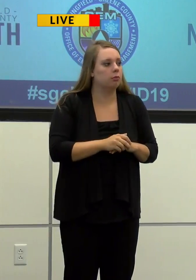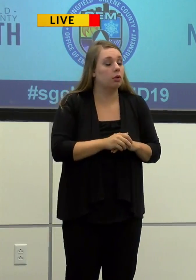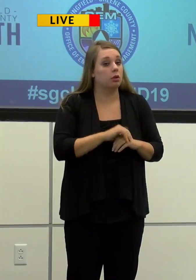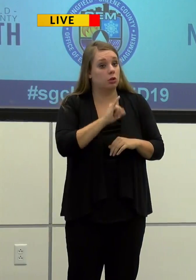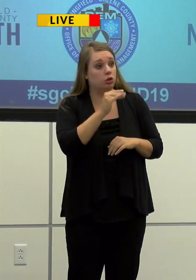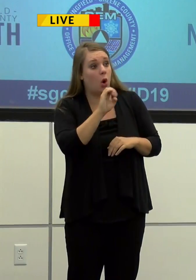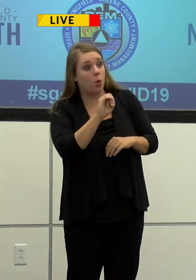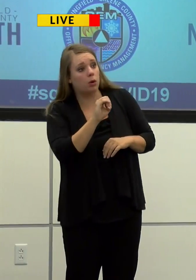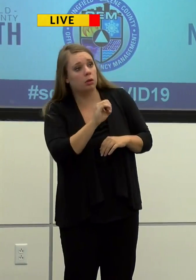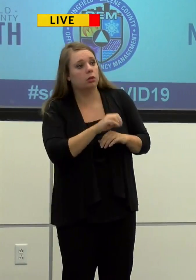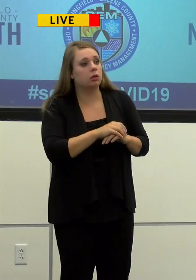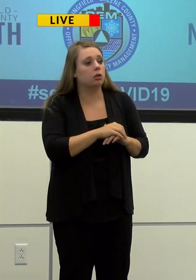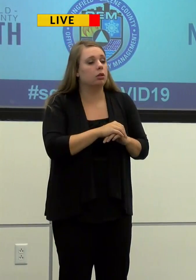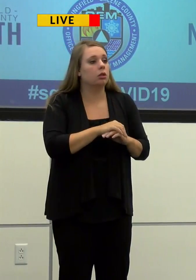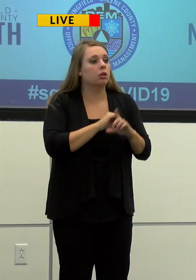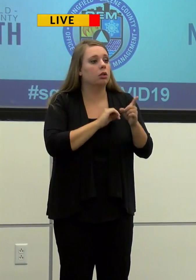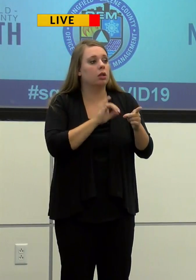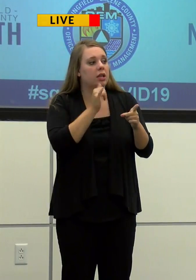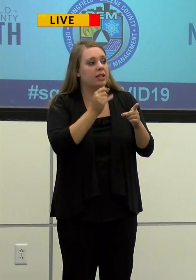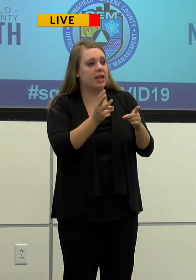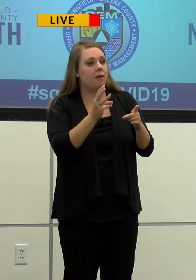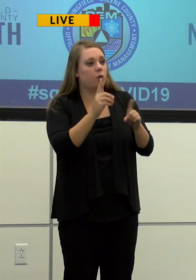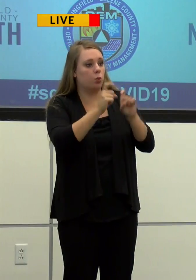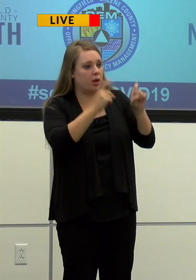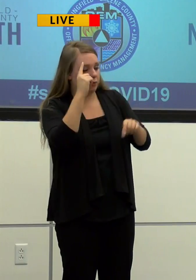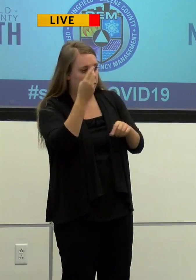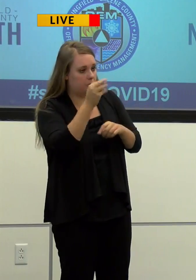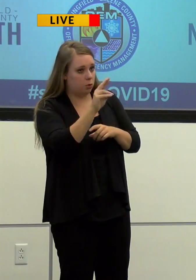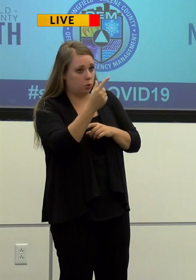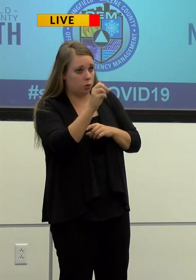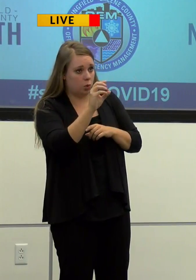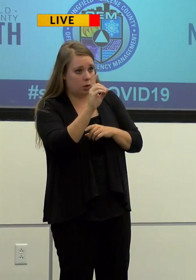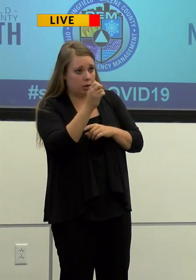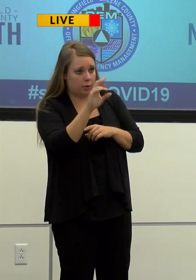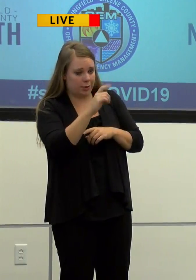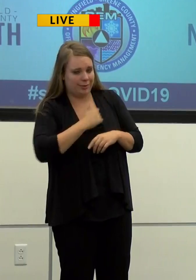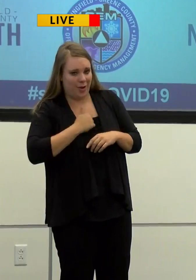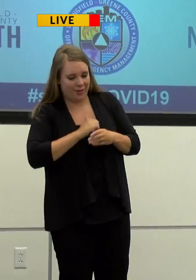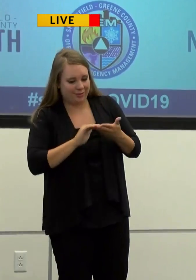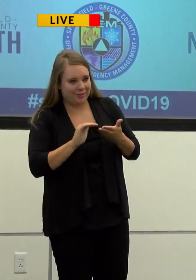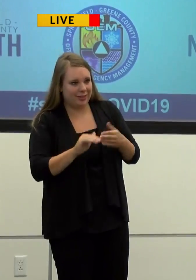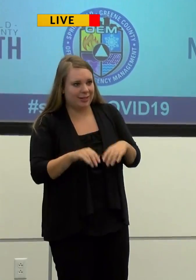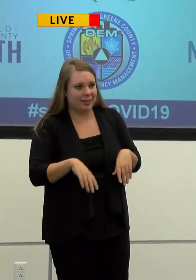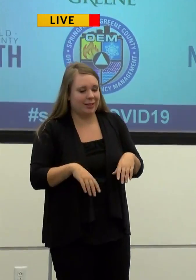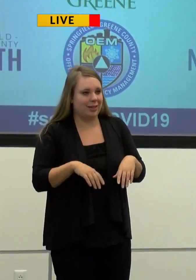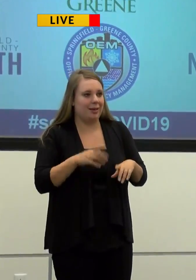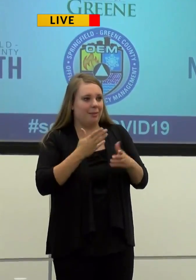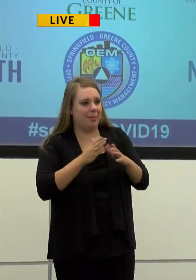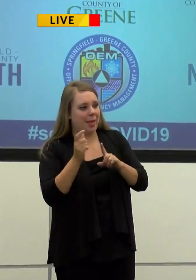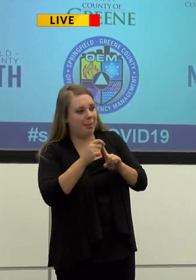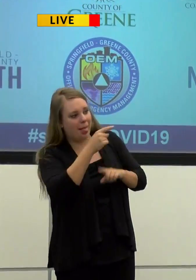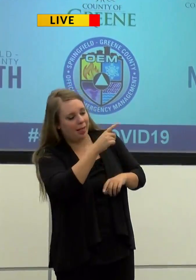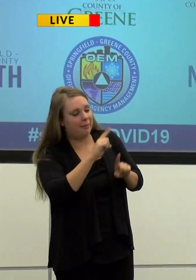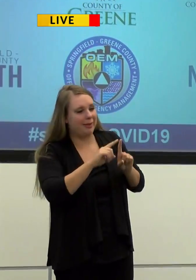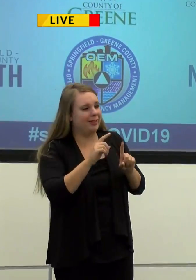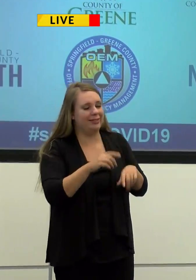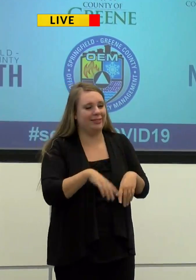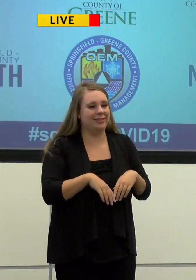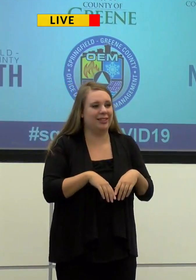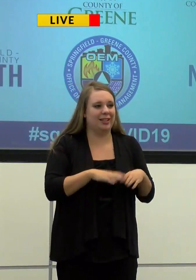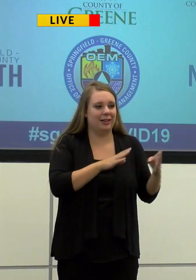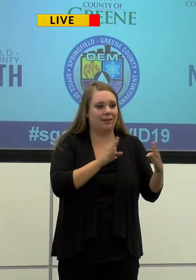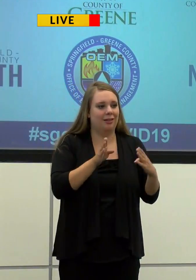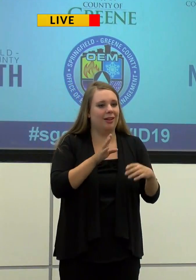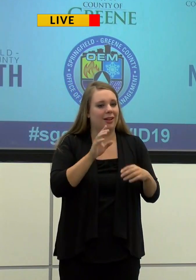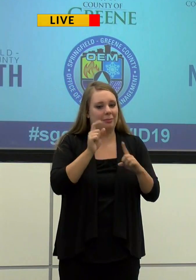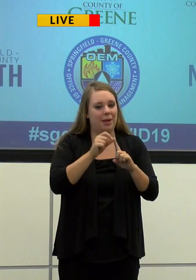Joe? Uh, several for Mr. Goddard. Sorry. I was going to pick on Cora, but I